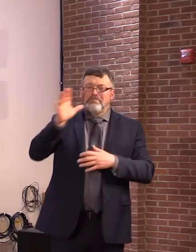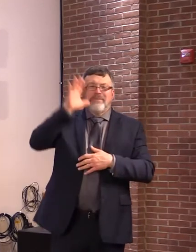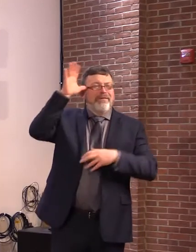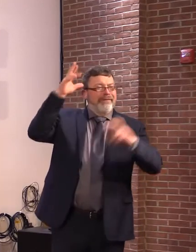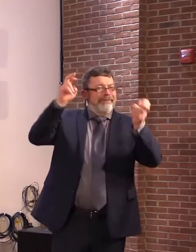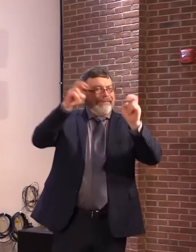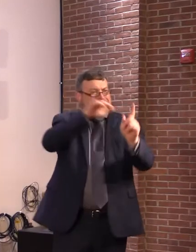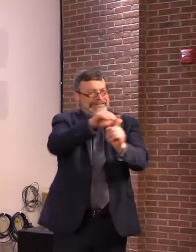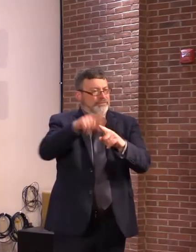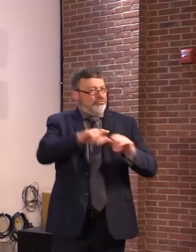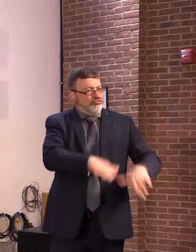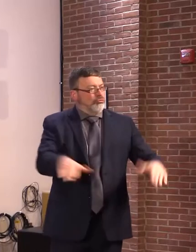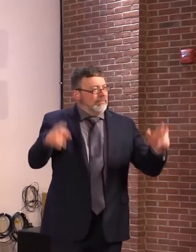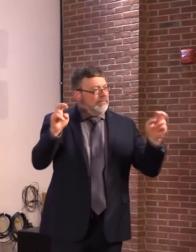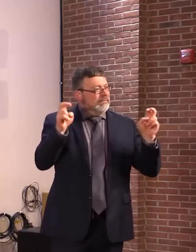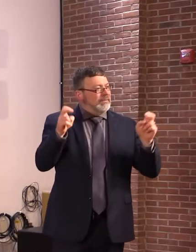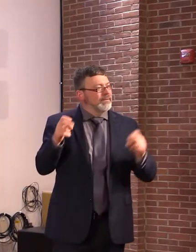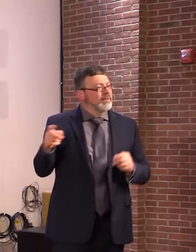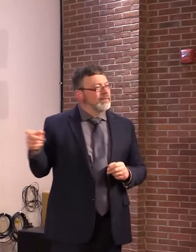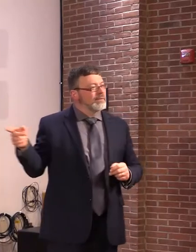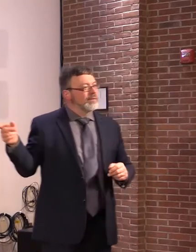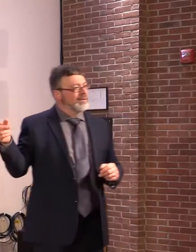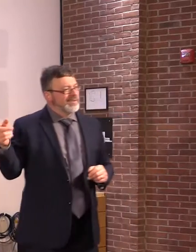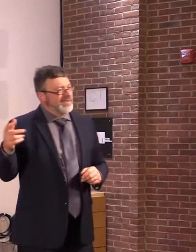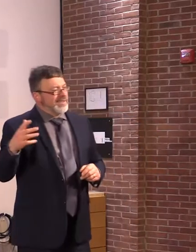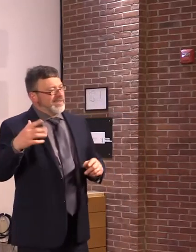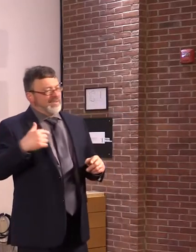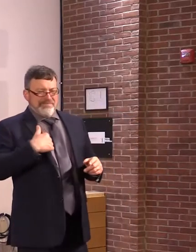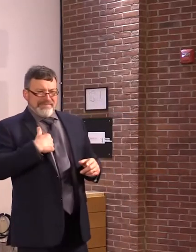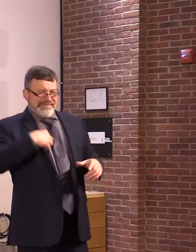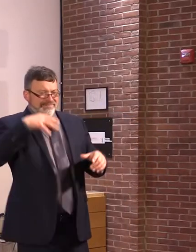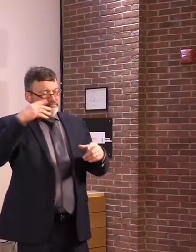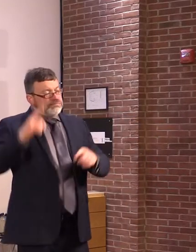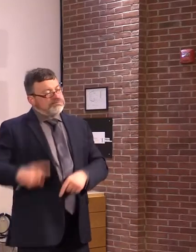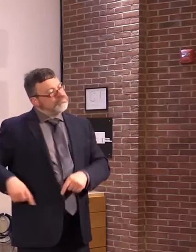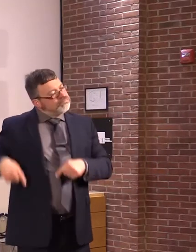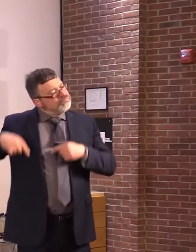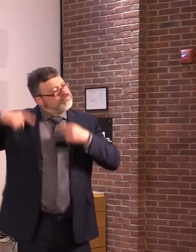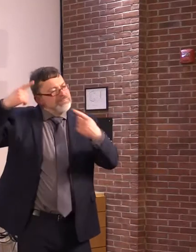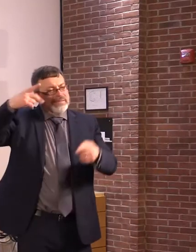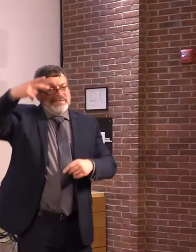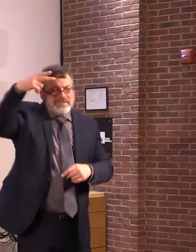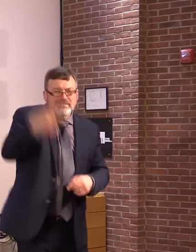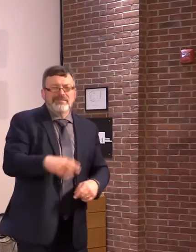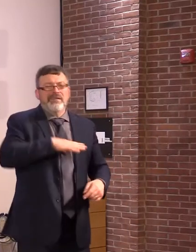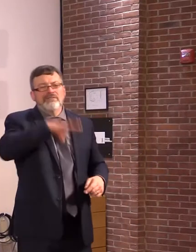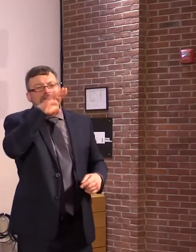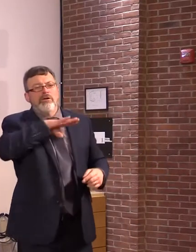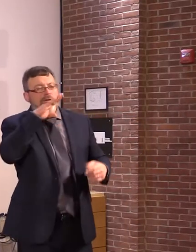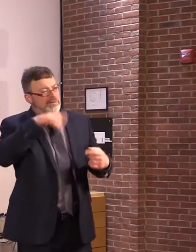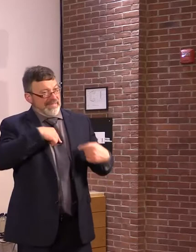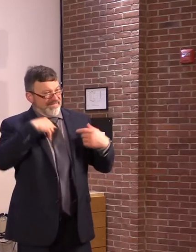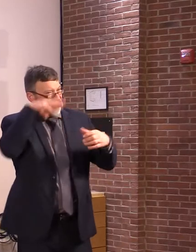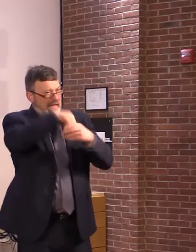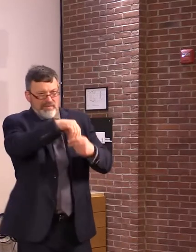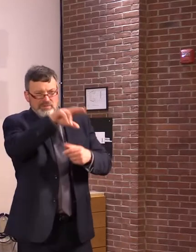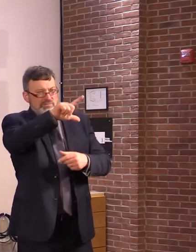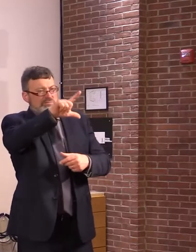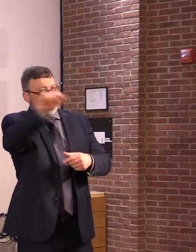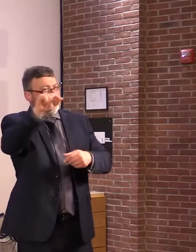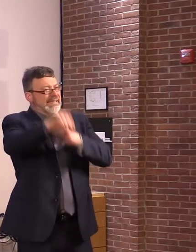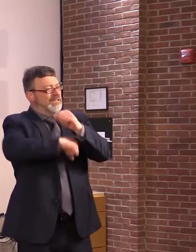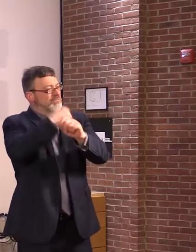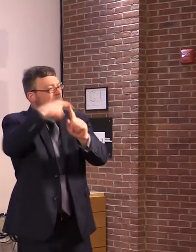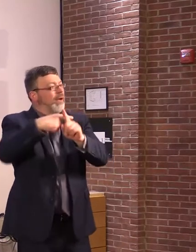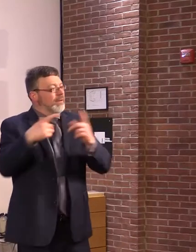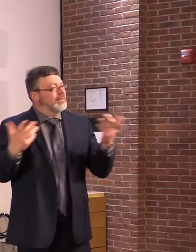I've been part of the legislature and part of this process for over 20 years now. Typically,